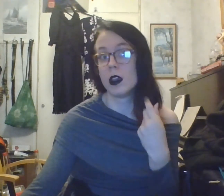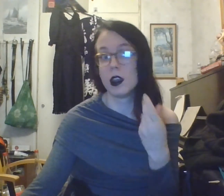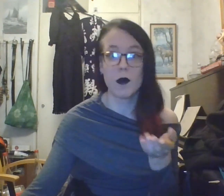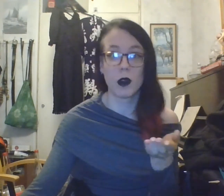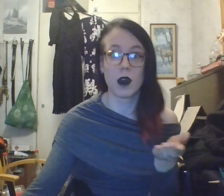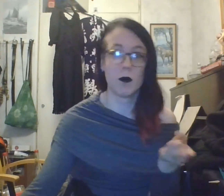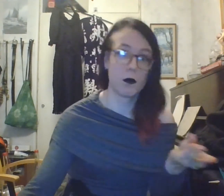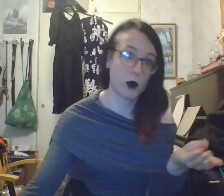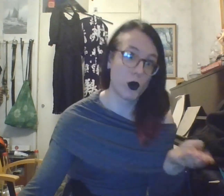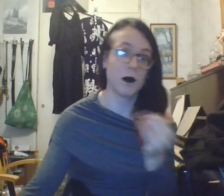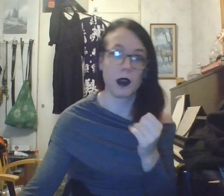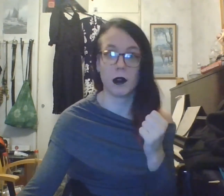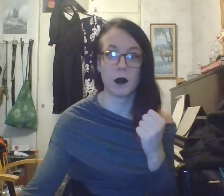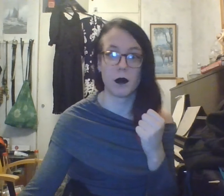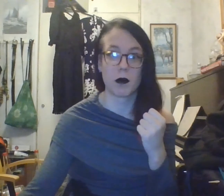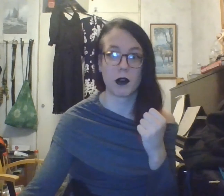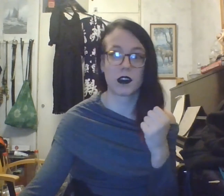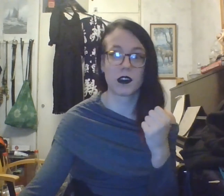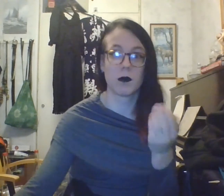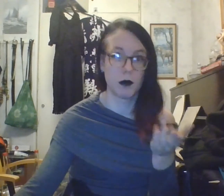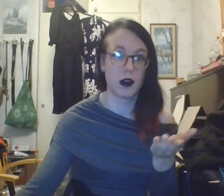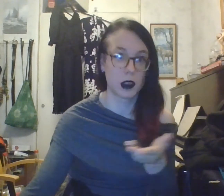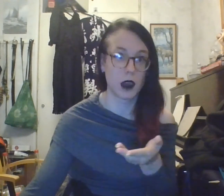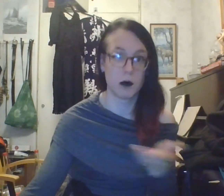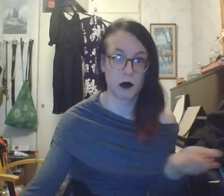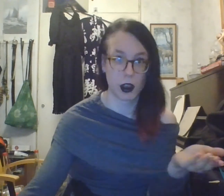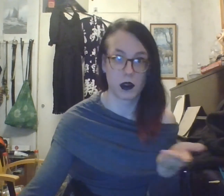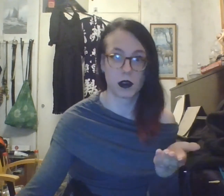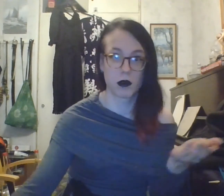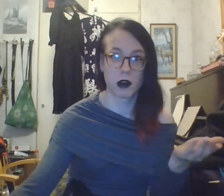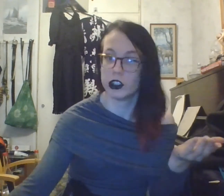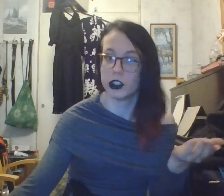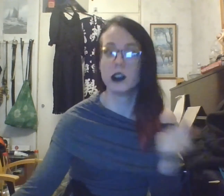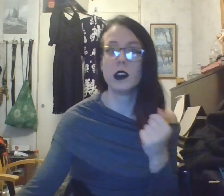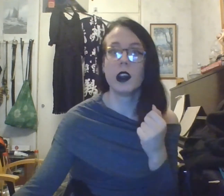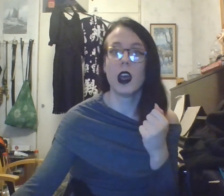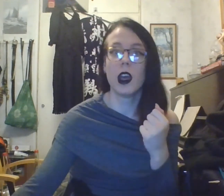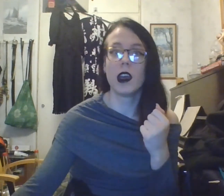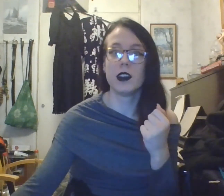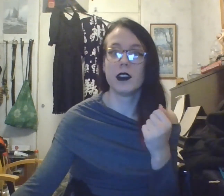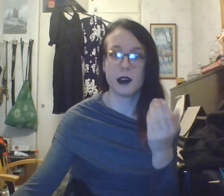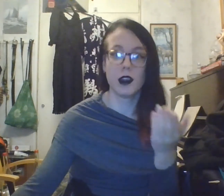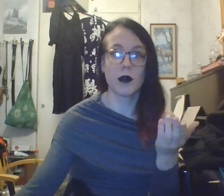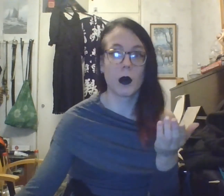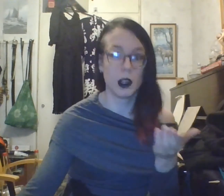Africa, white people can be oppressed by the same racist structure. And these are all legitimate